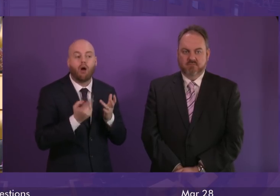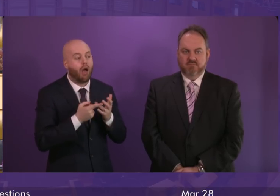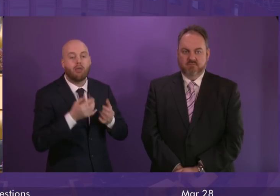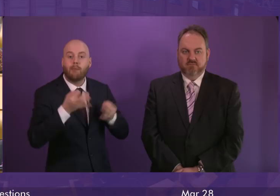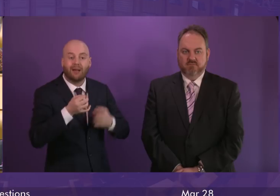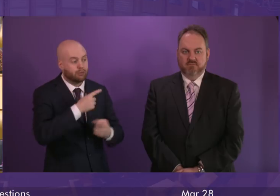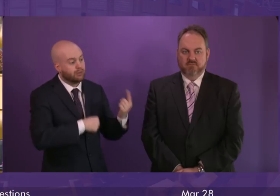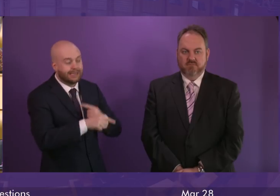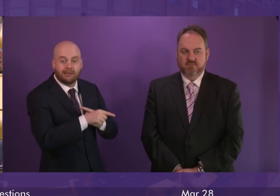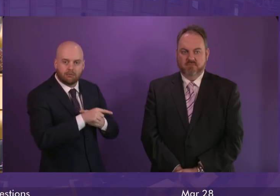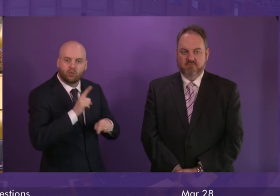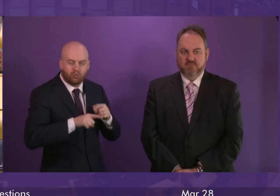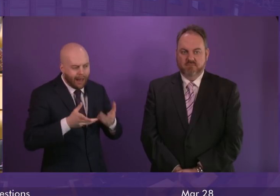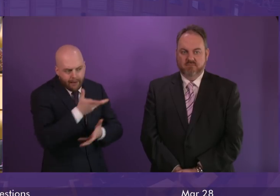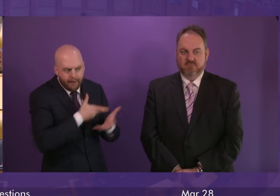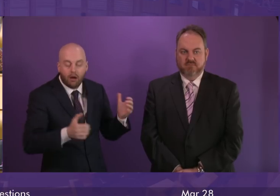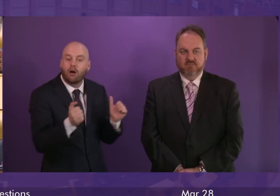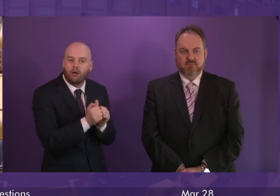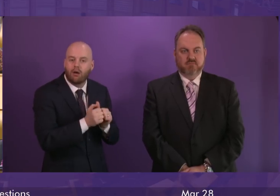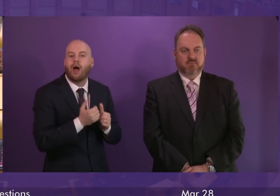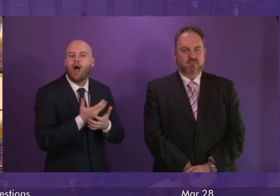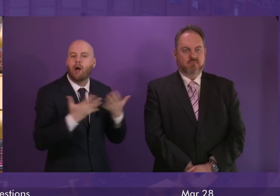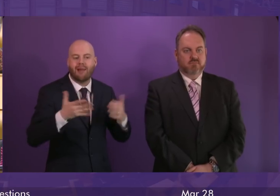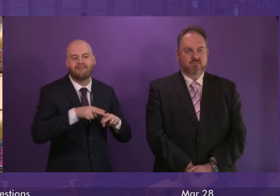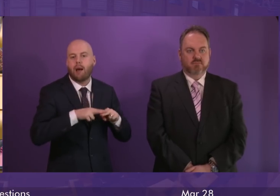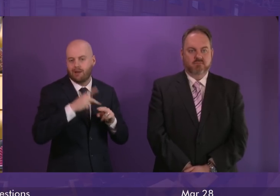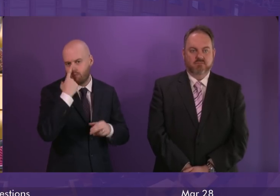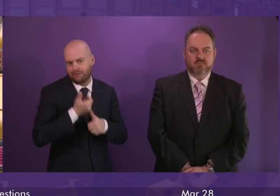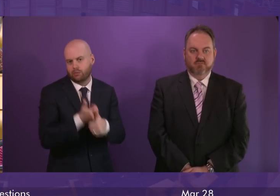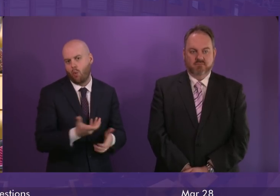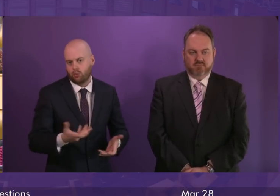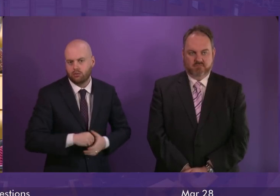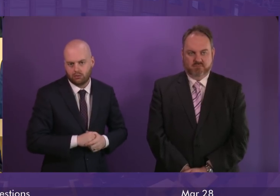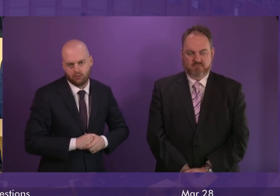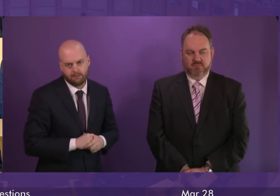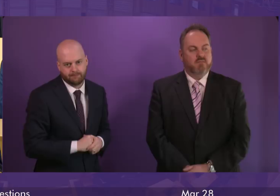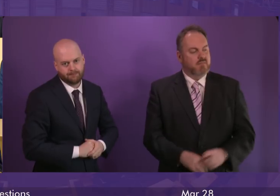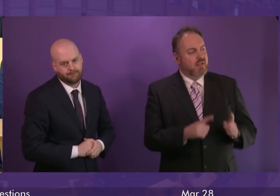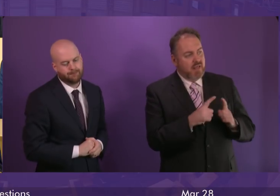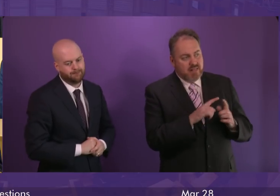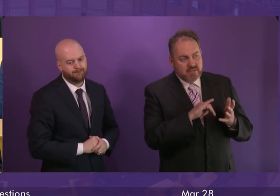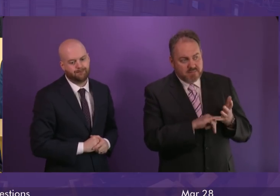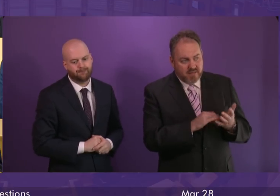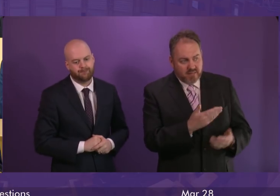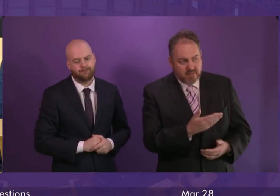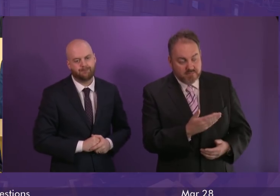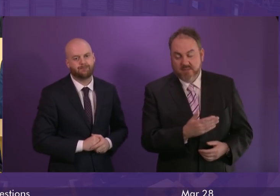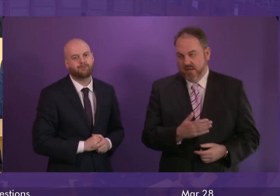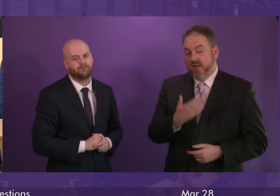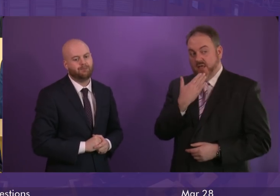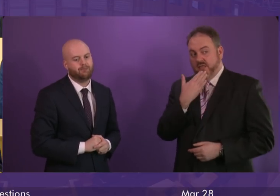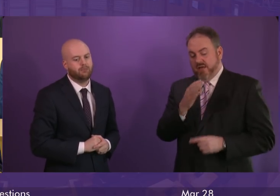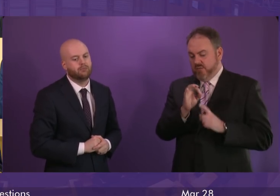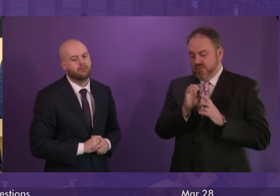an income supplement that can help the maximum number of children and families who need it most. Elaine Smith. Thank you, President.